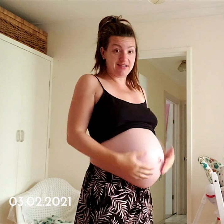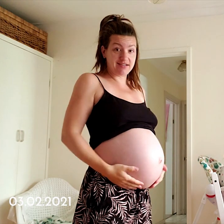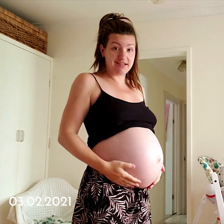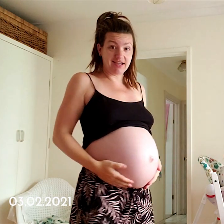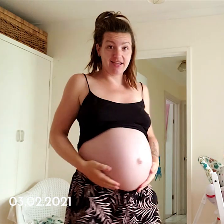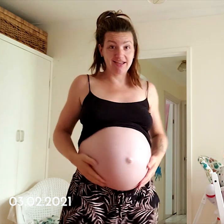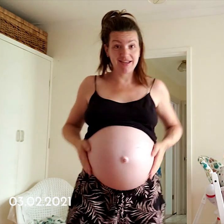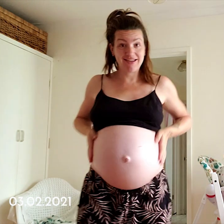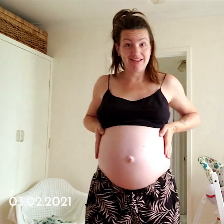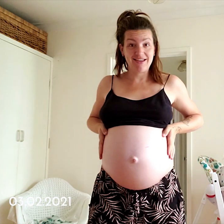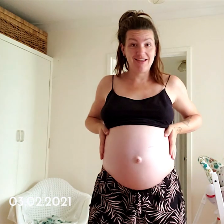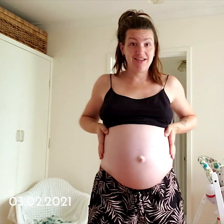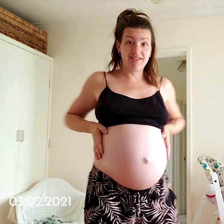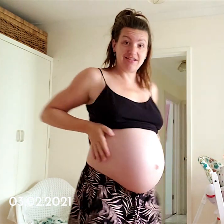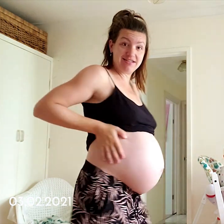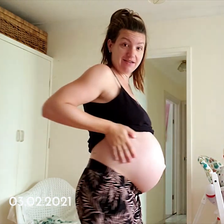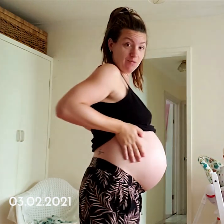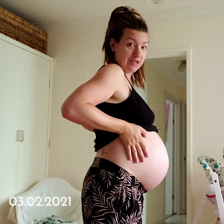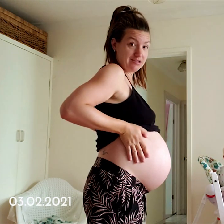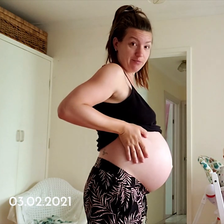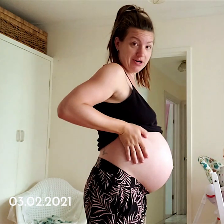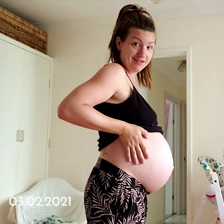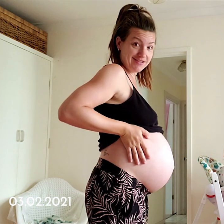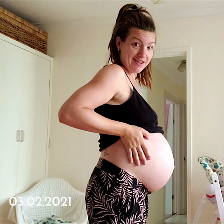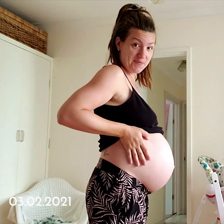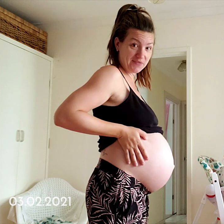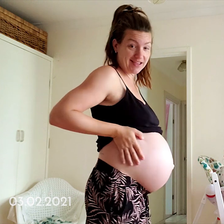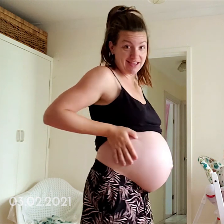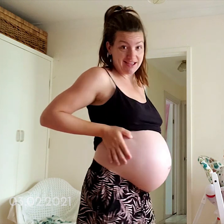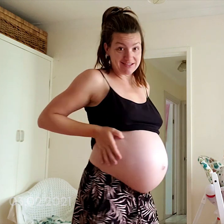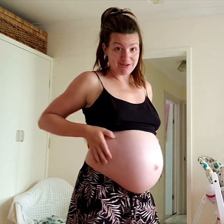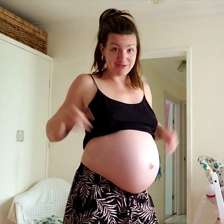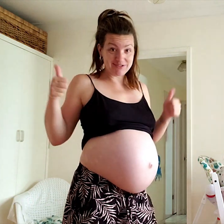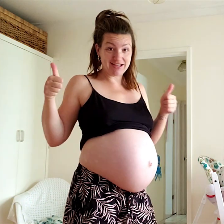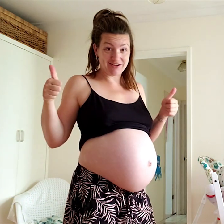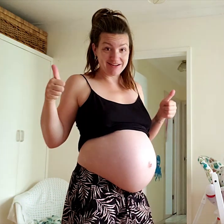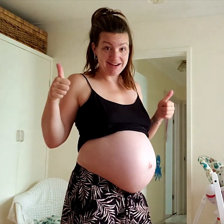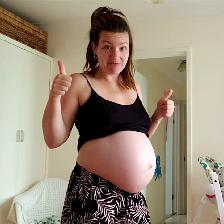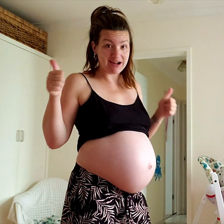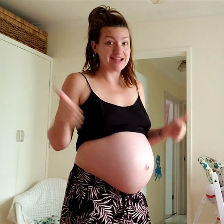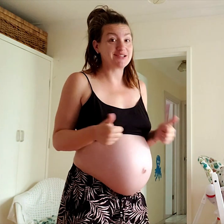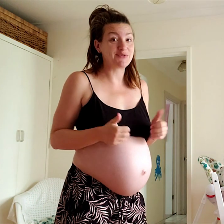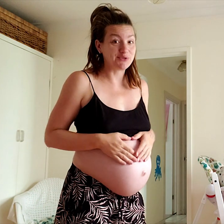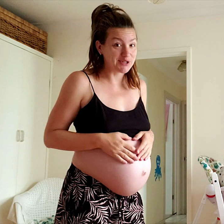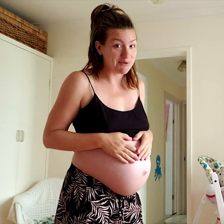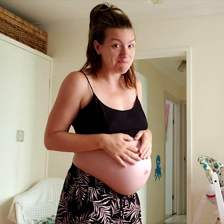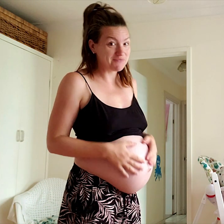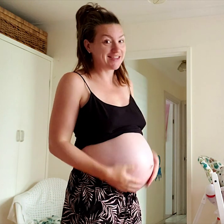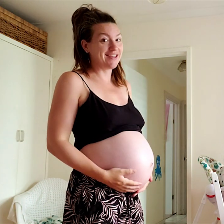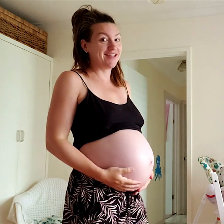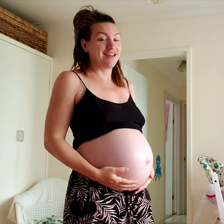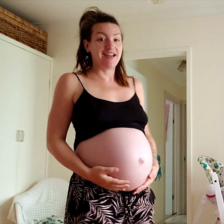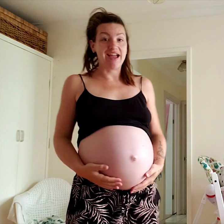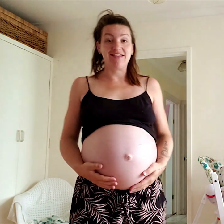This is 37 weeks of pregnancy. So from today on, my class is full term.